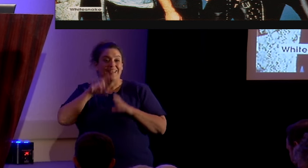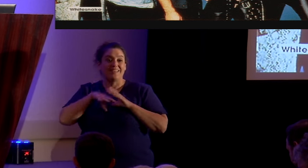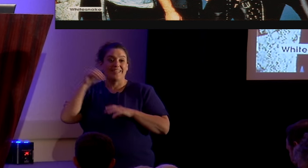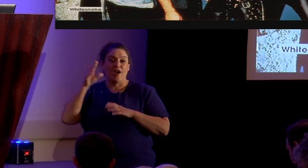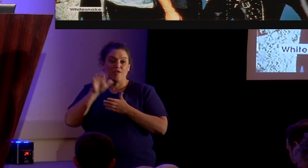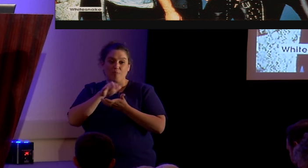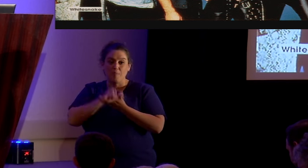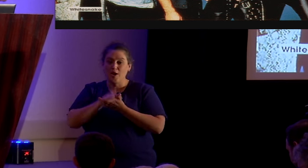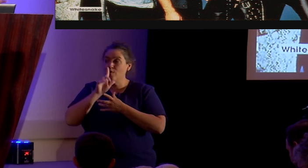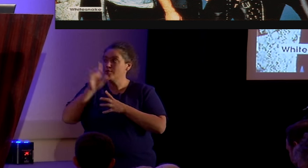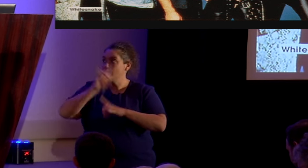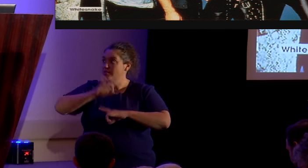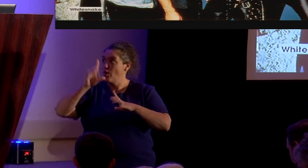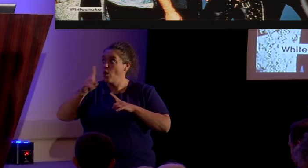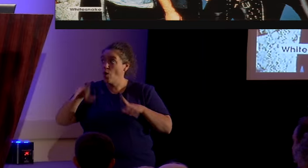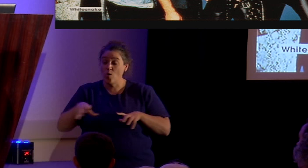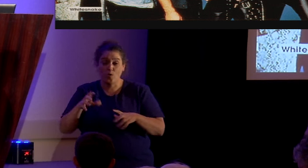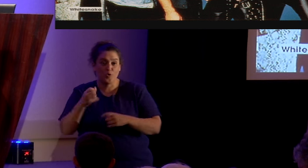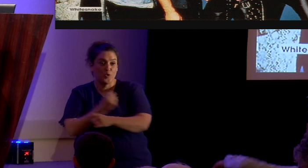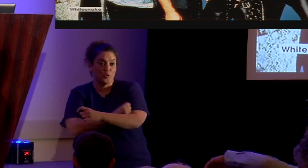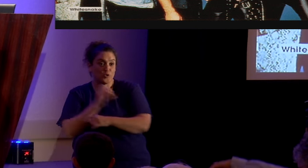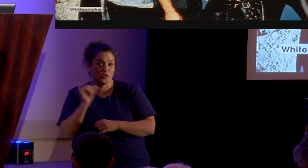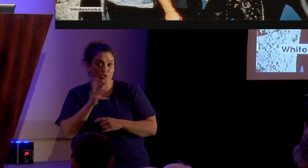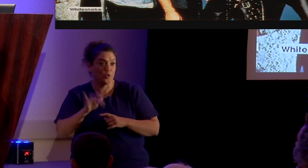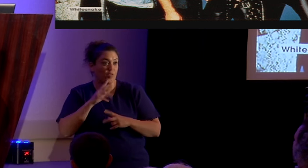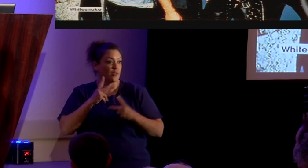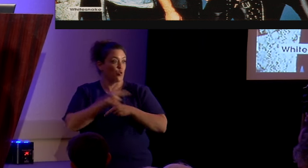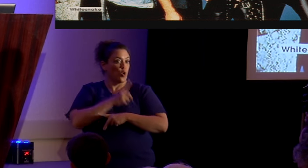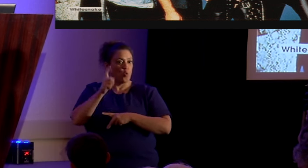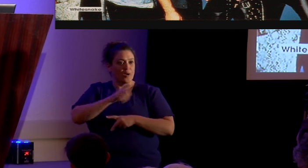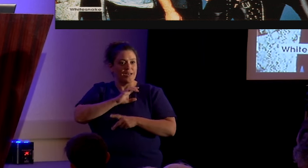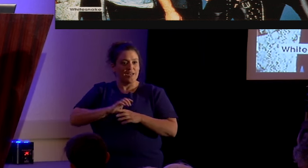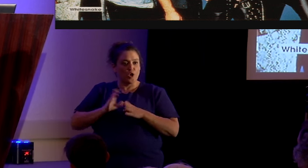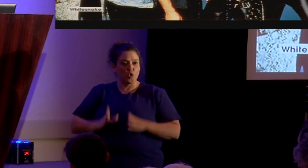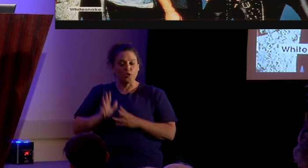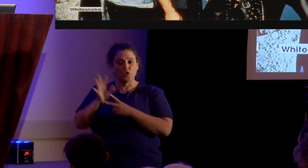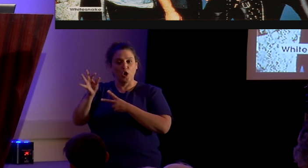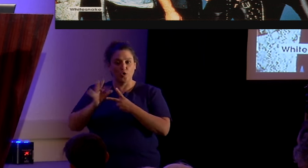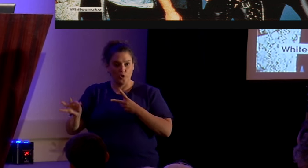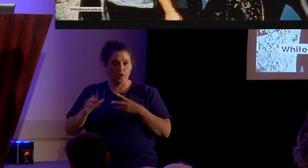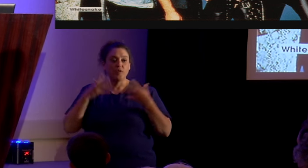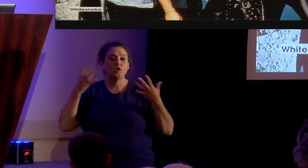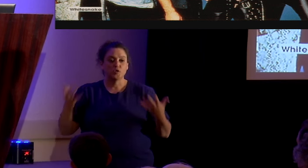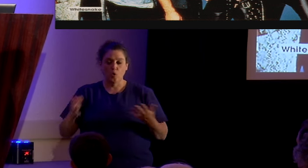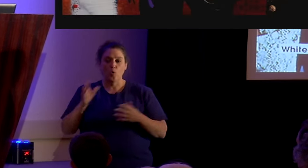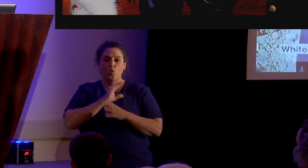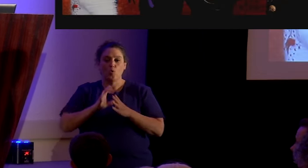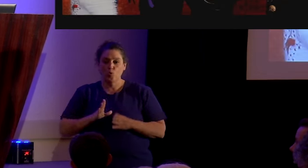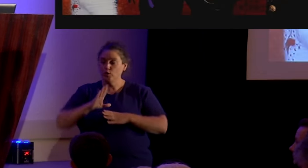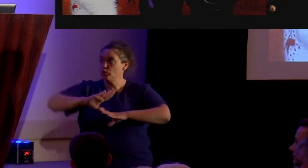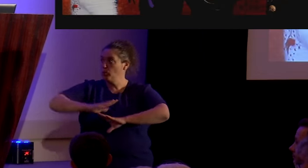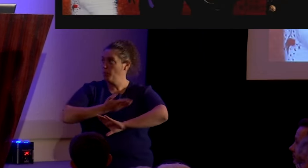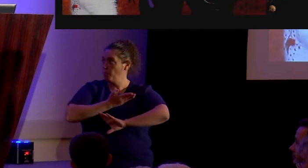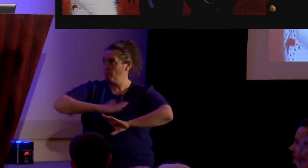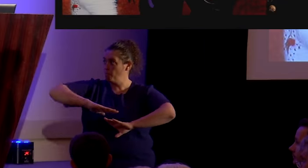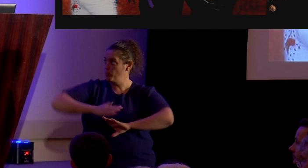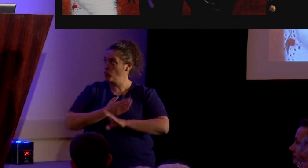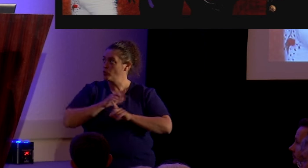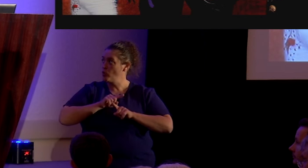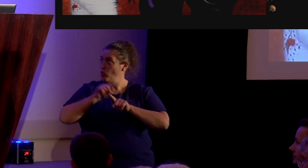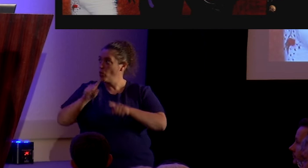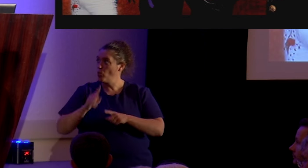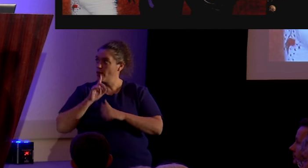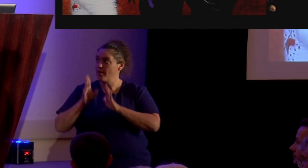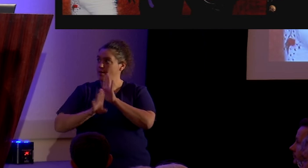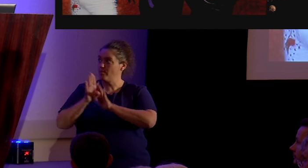it's terrible oh they're doing drugs that's even worse we need a Christian alternative so Christian music went in and put together